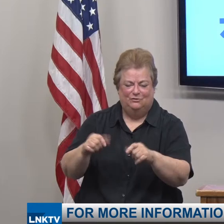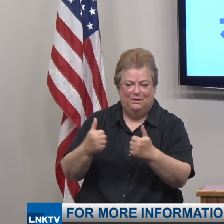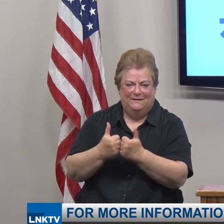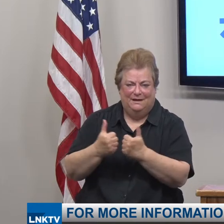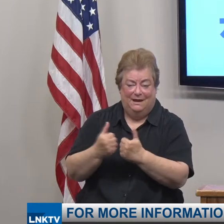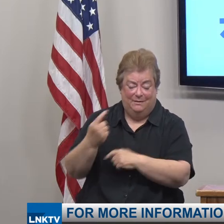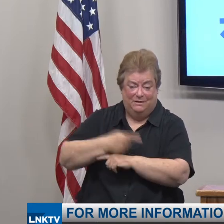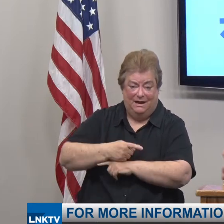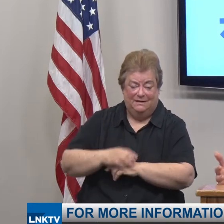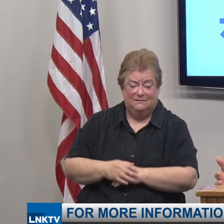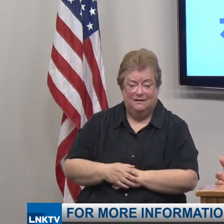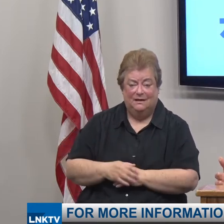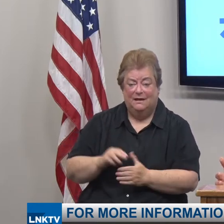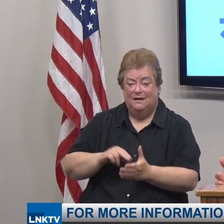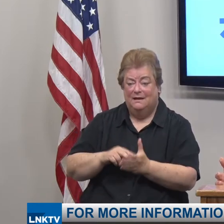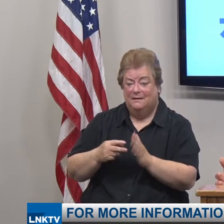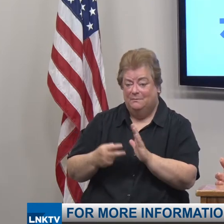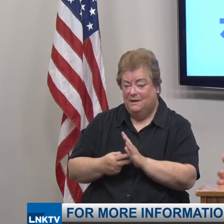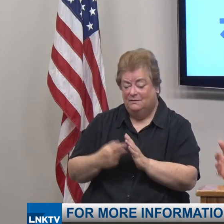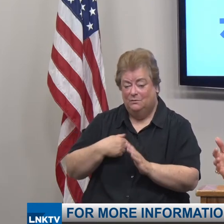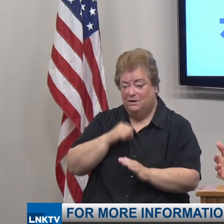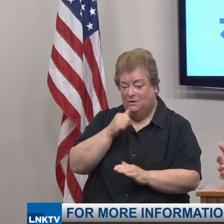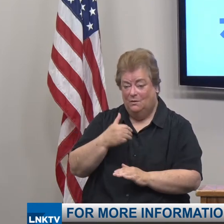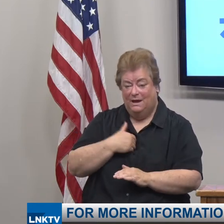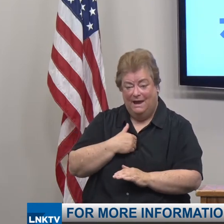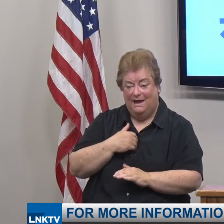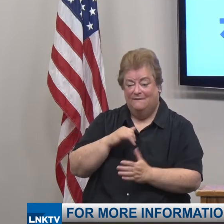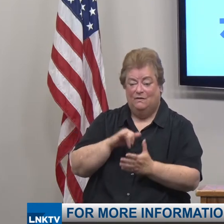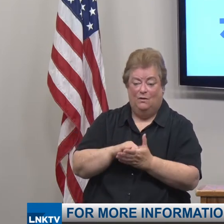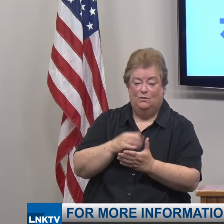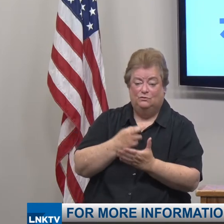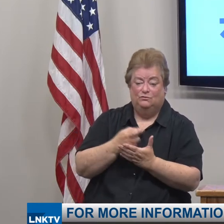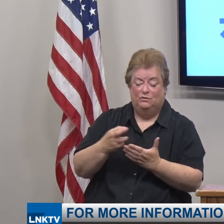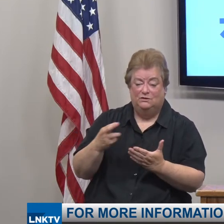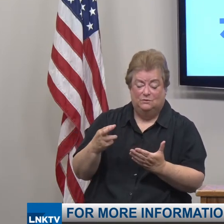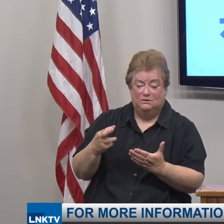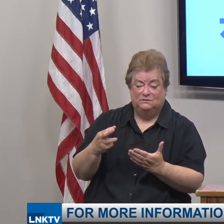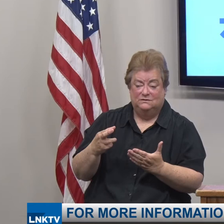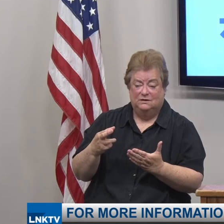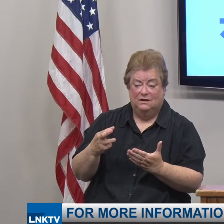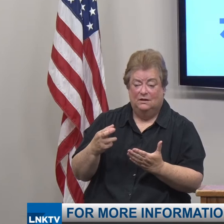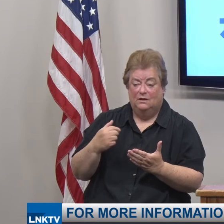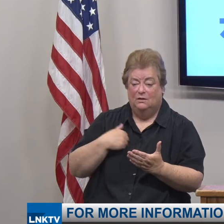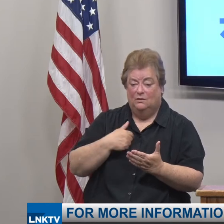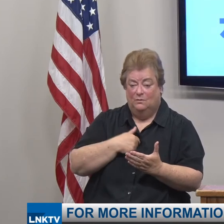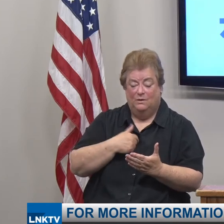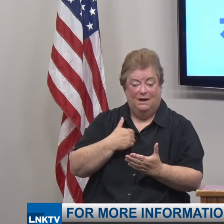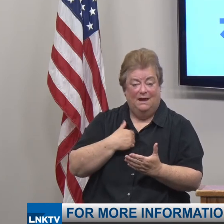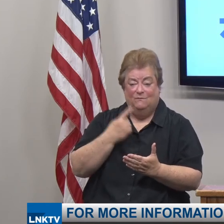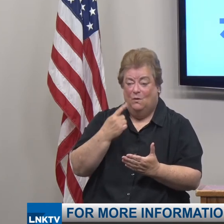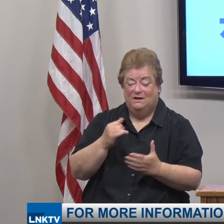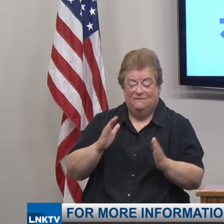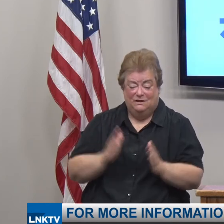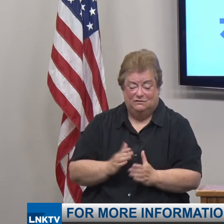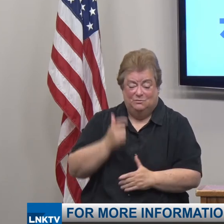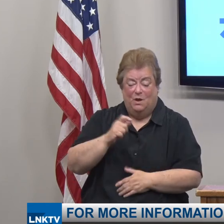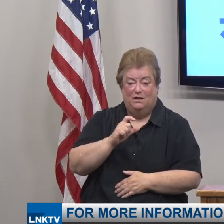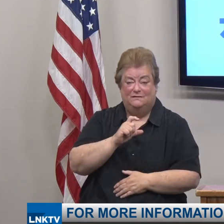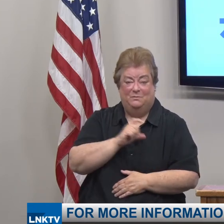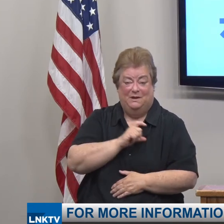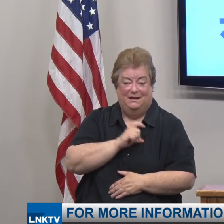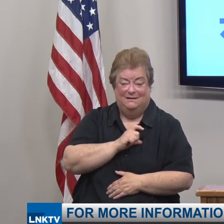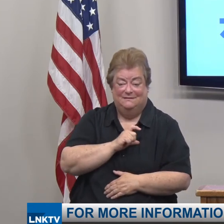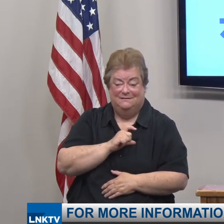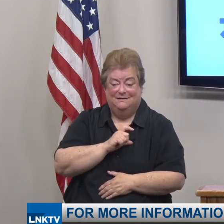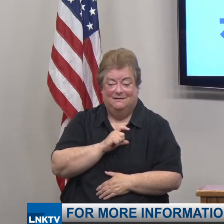That doesn't mean that we have infinite resources. As you're well aware, we have one of the smallest police forces per capita